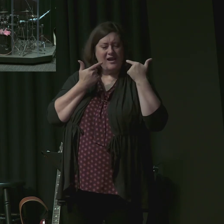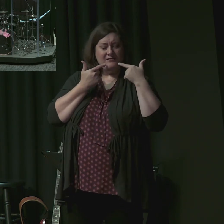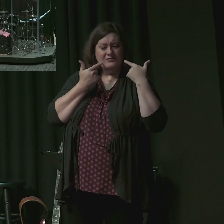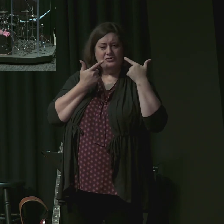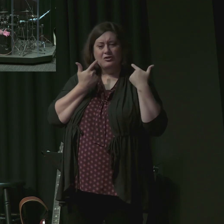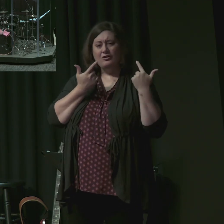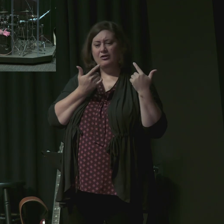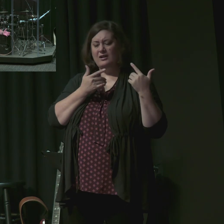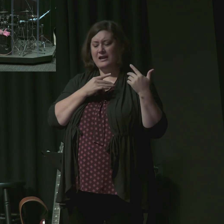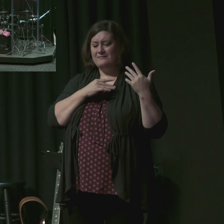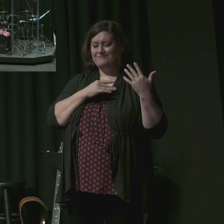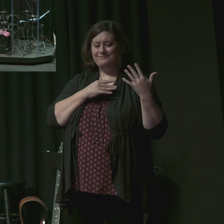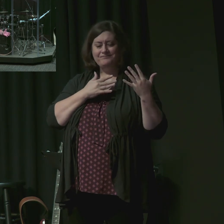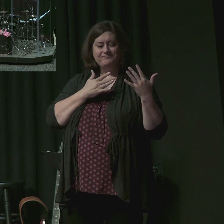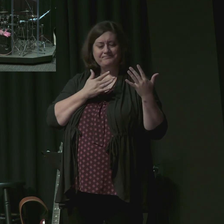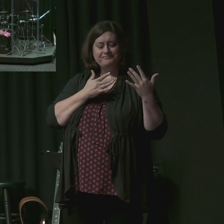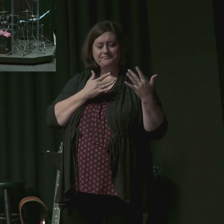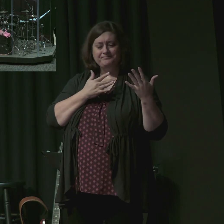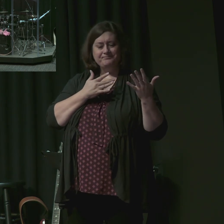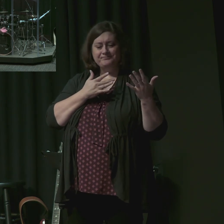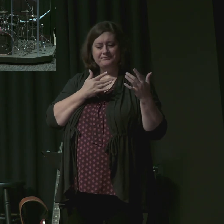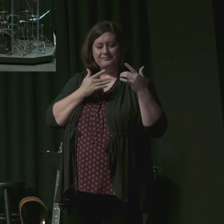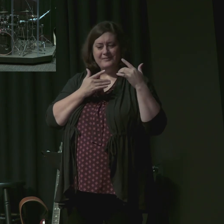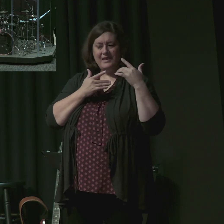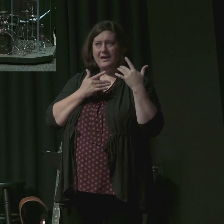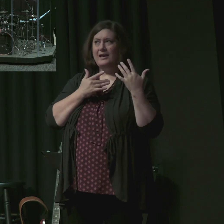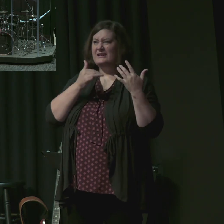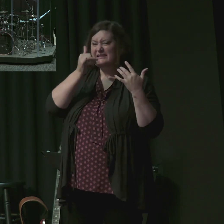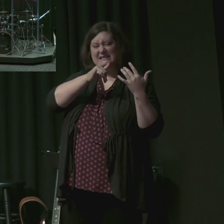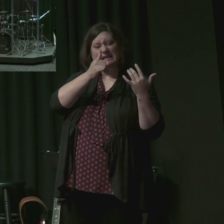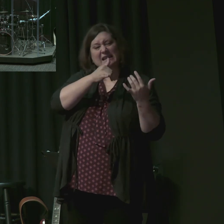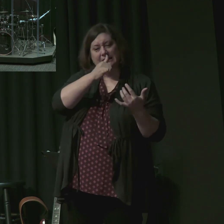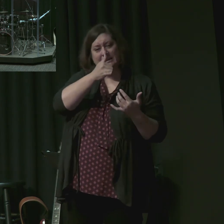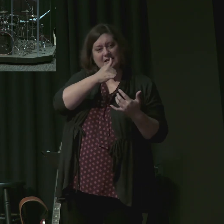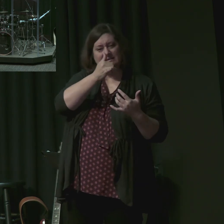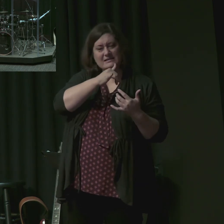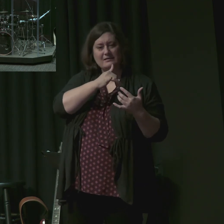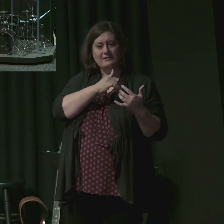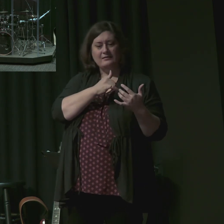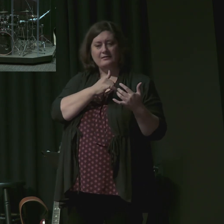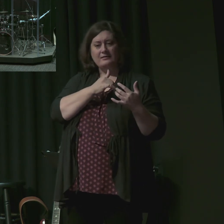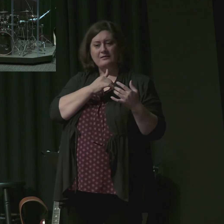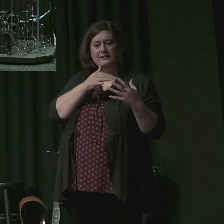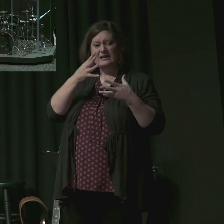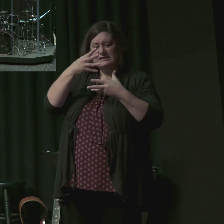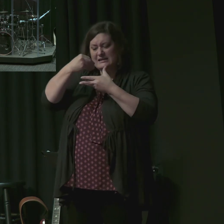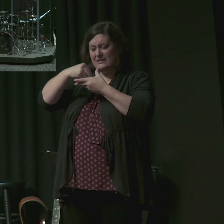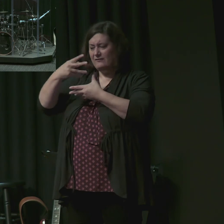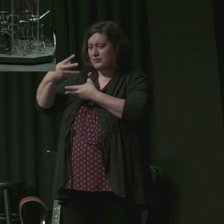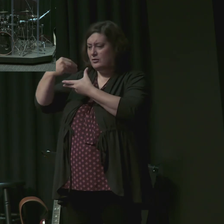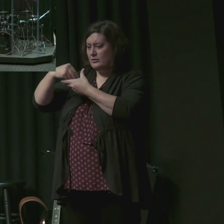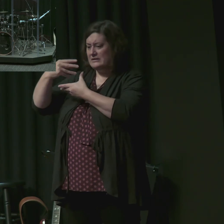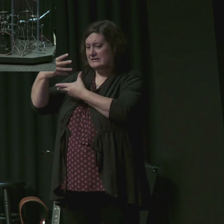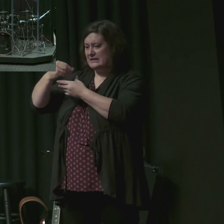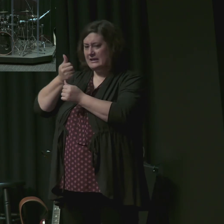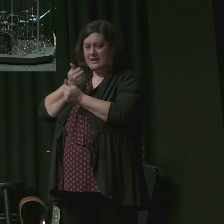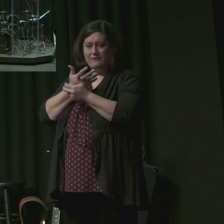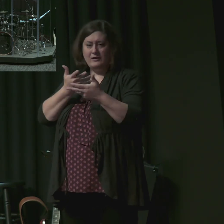levity. What is needed are joyfully serious saints. And you need a level headedness for the